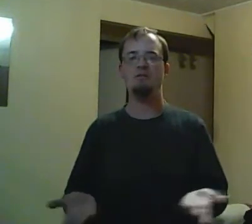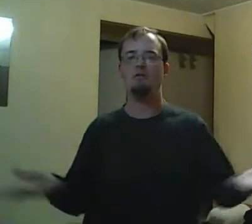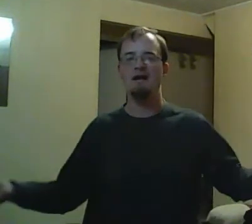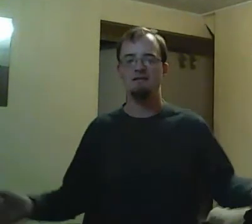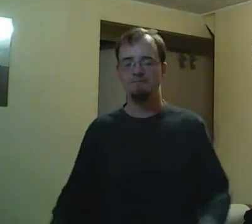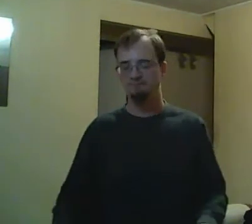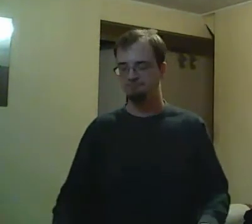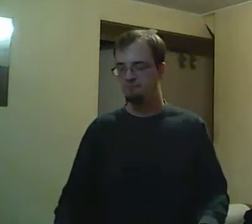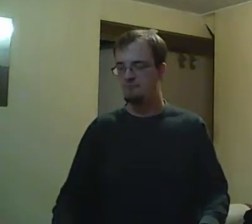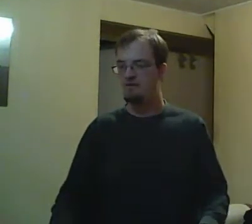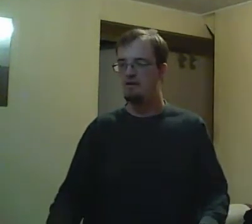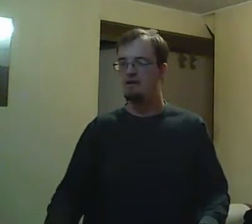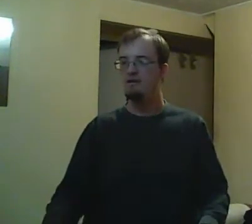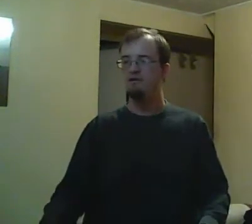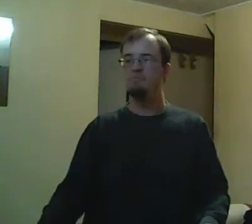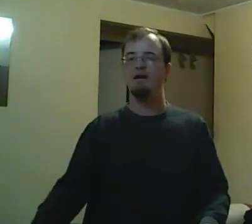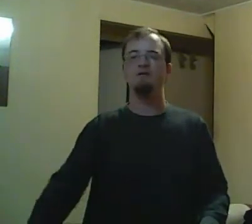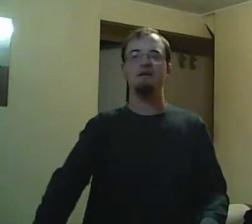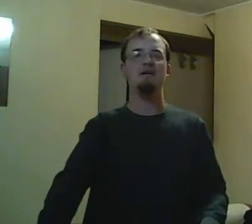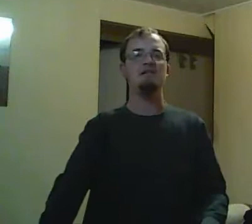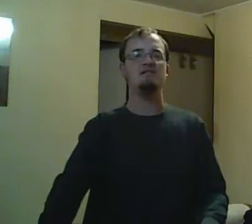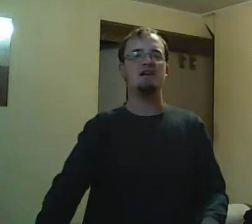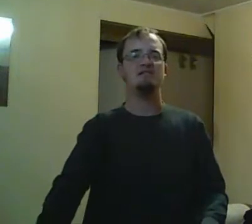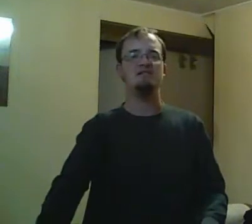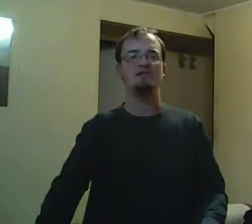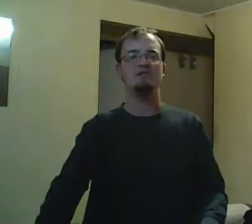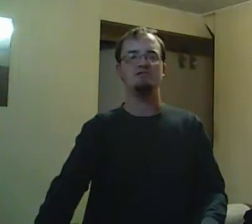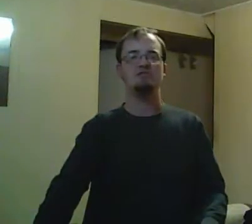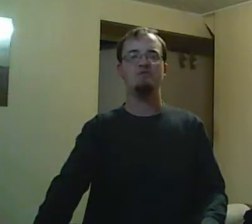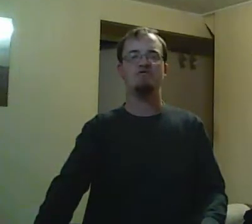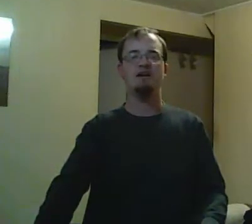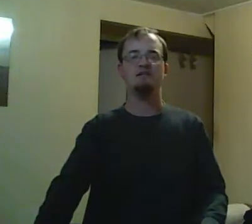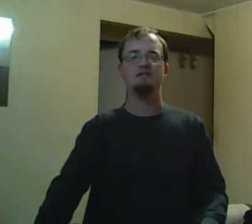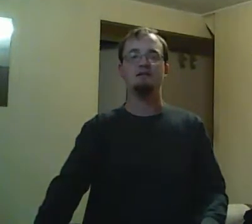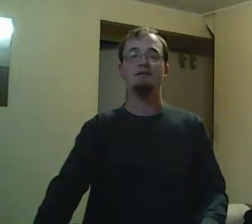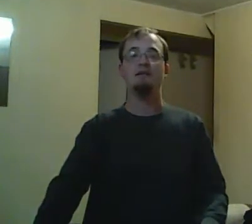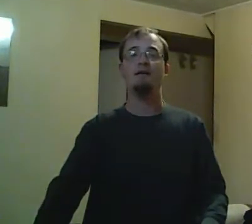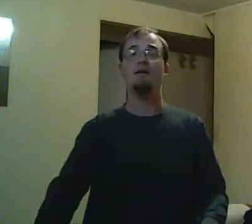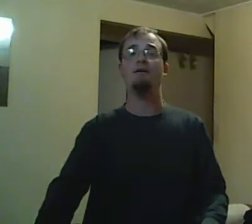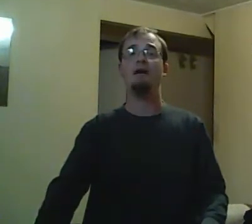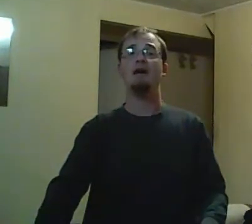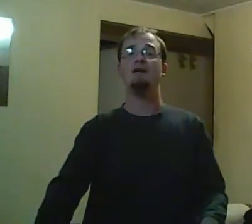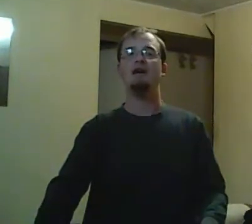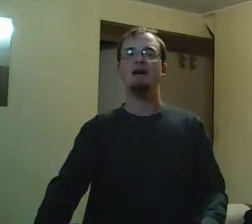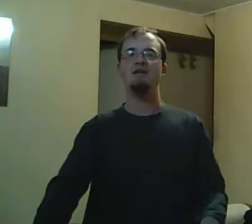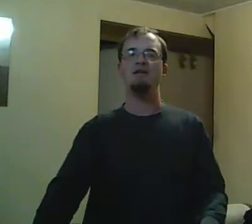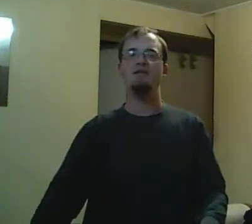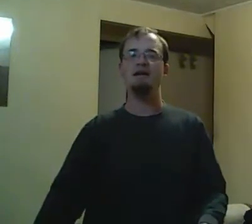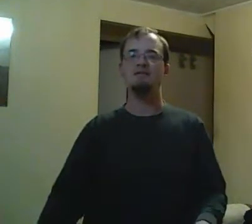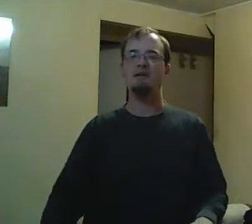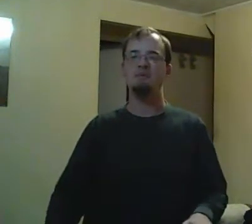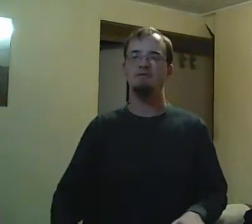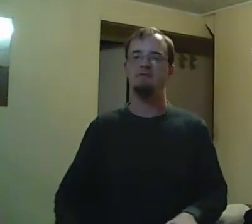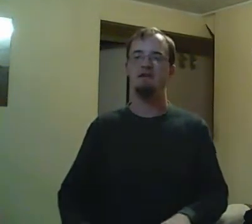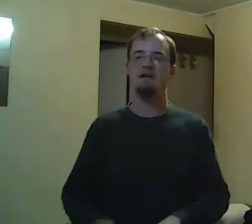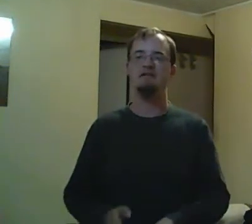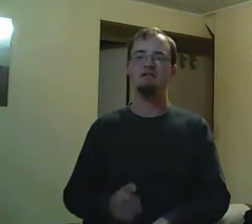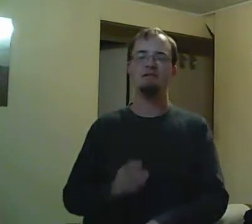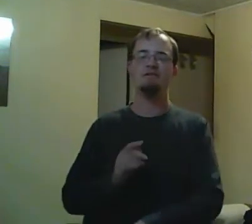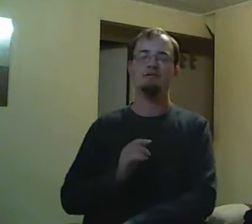Liberty and JT are putting on Dracula, and they put on a good show for Dracula, for Ms. Kwan, Mr. Radditch, and a few other people. Maybe